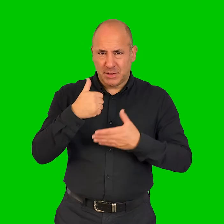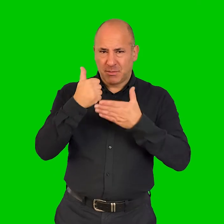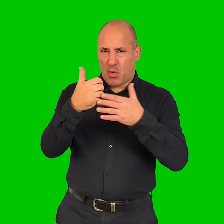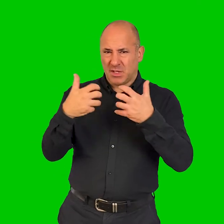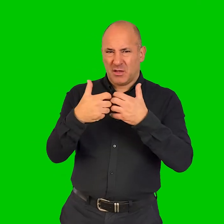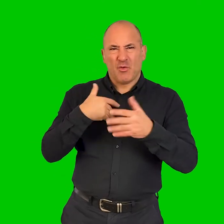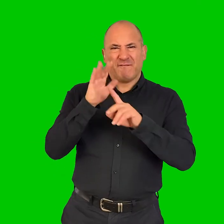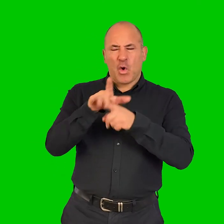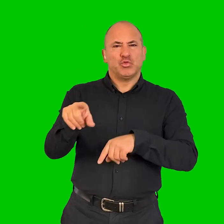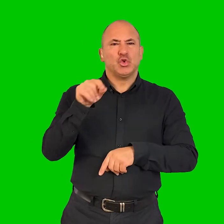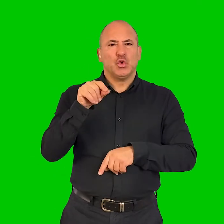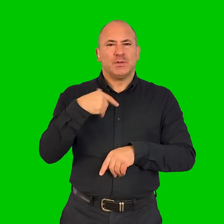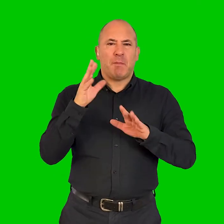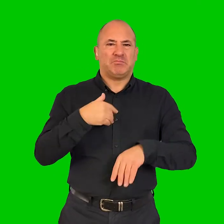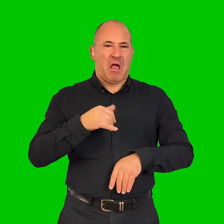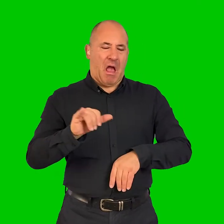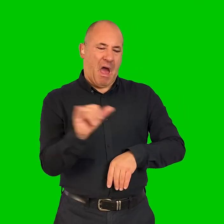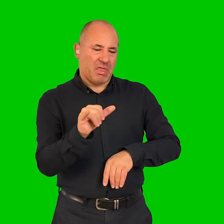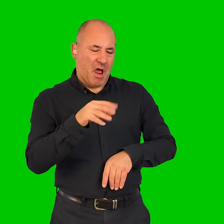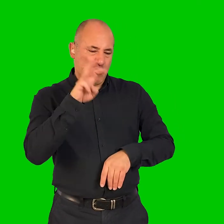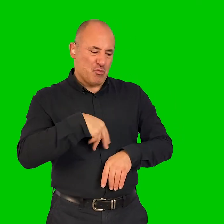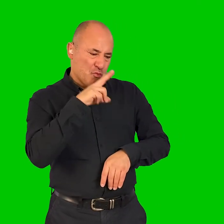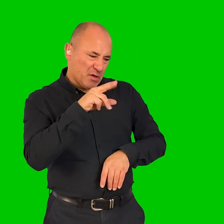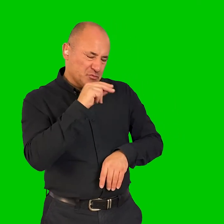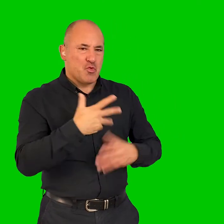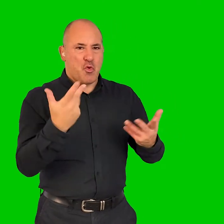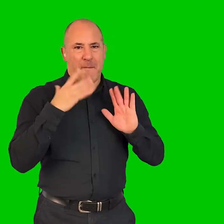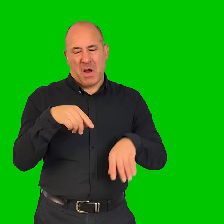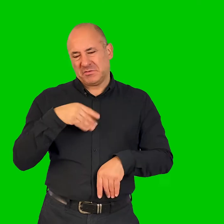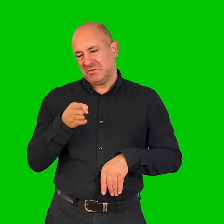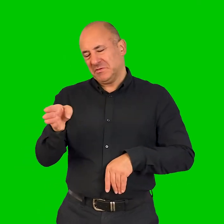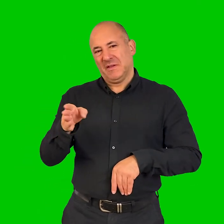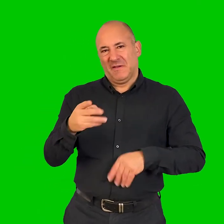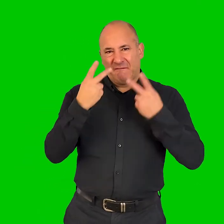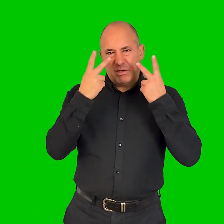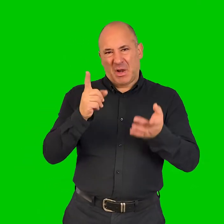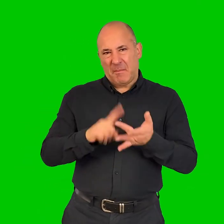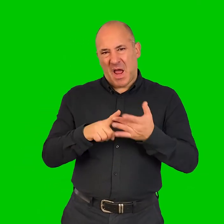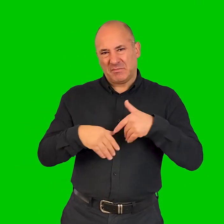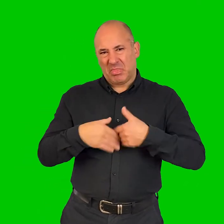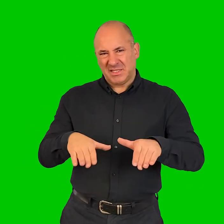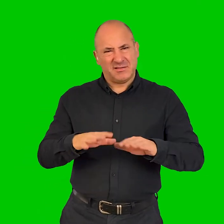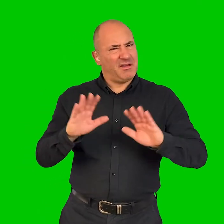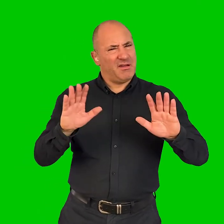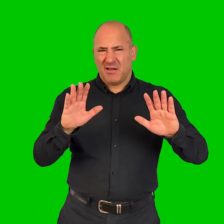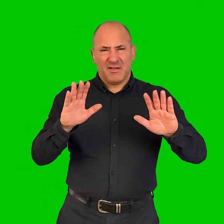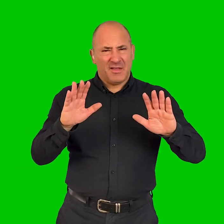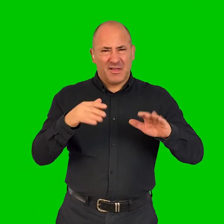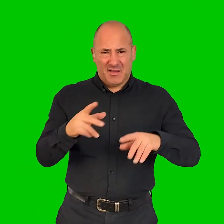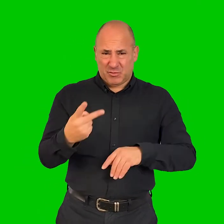speakers? And not to make them choose. You get to either be a Welsh speaker or visually impaired, but we'll never honor the two of your identities.